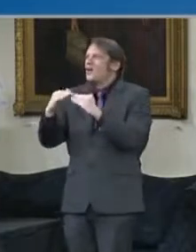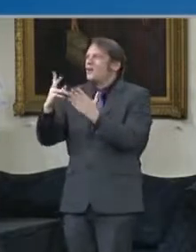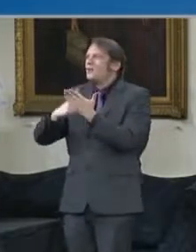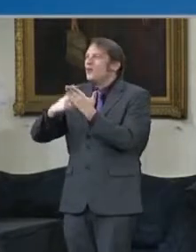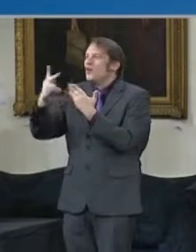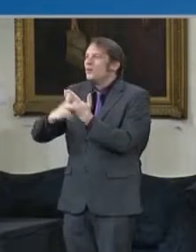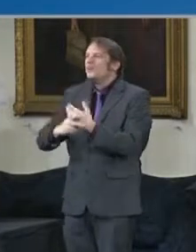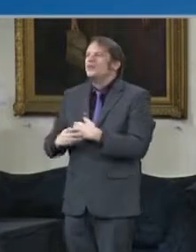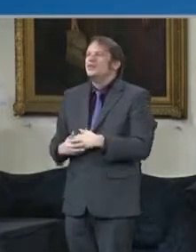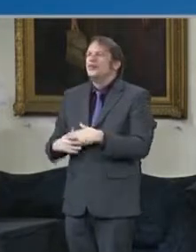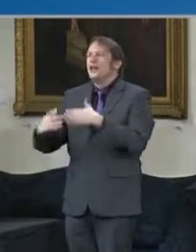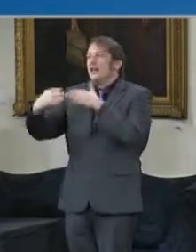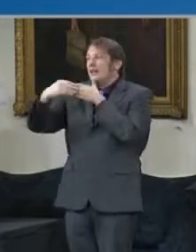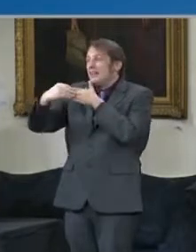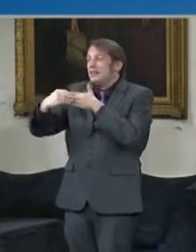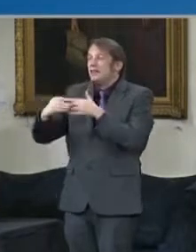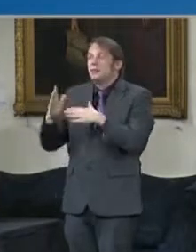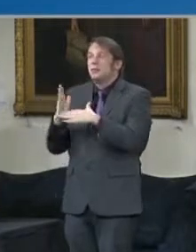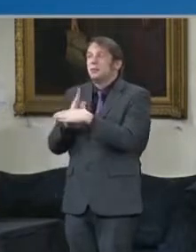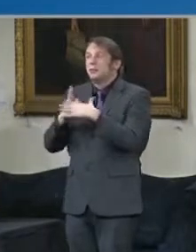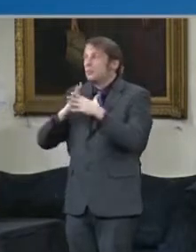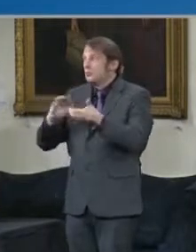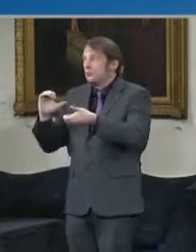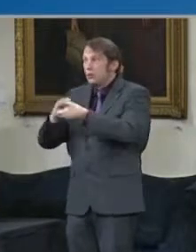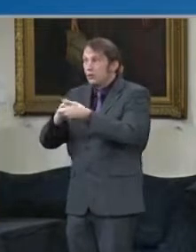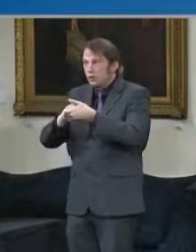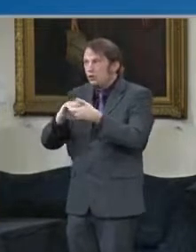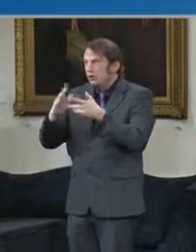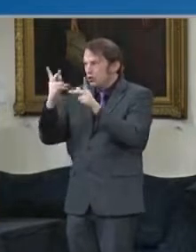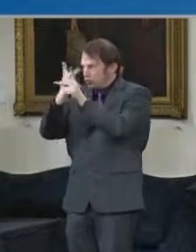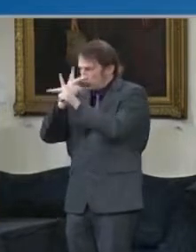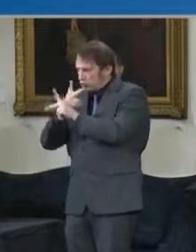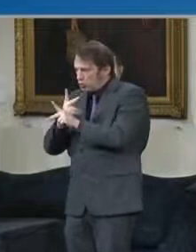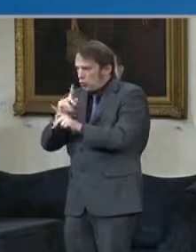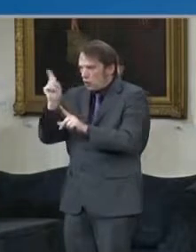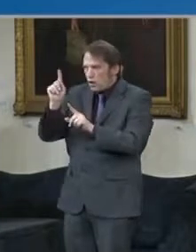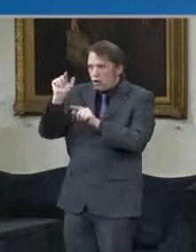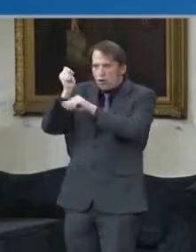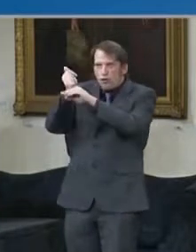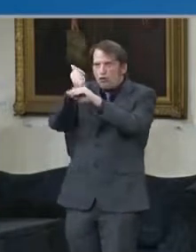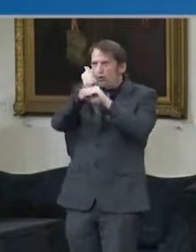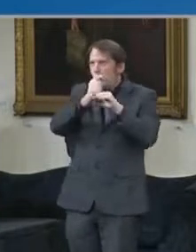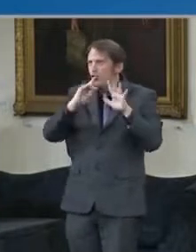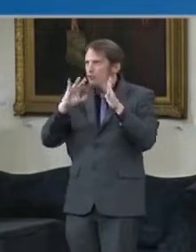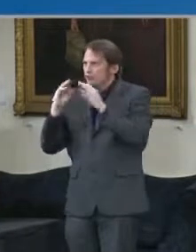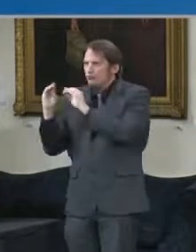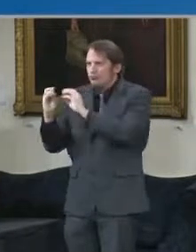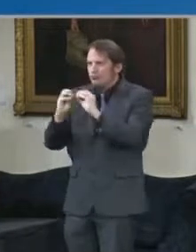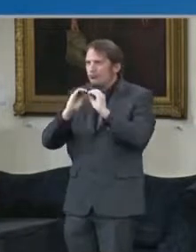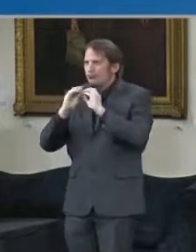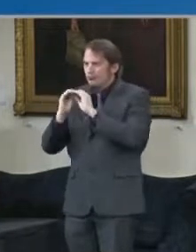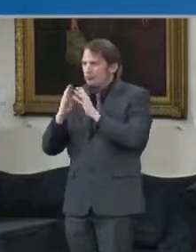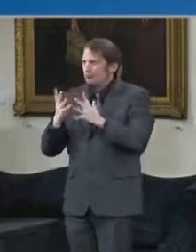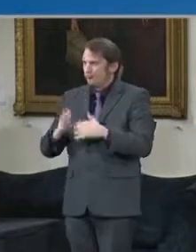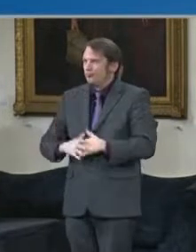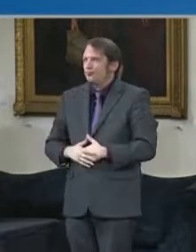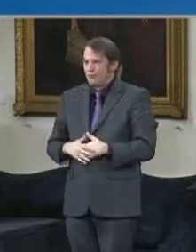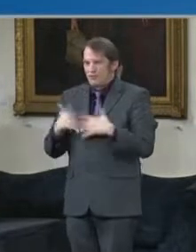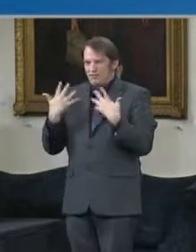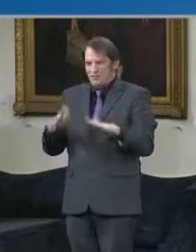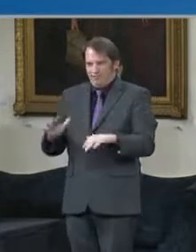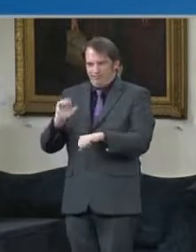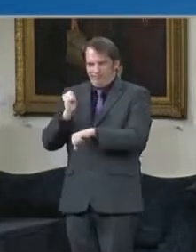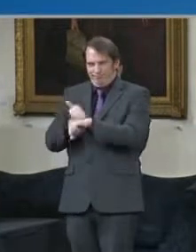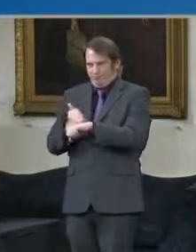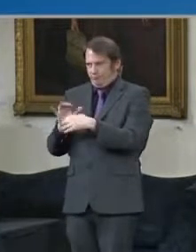And these are two of the tenants that we've already seen work well. The primary care providers establish trusted relationships, which